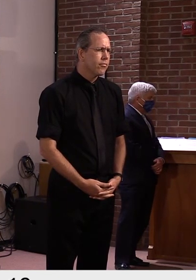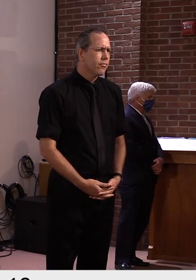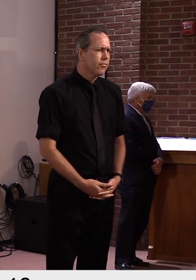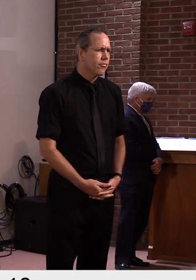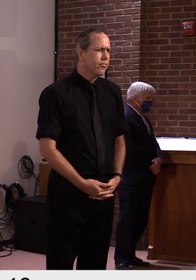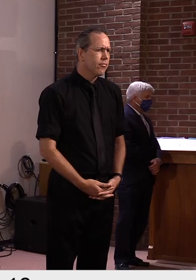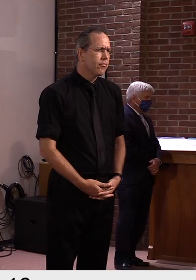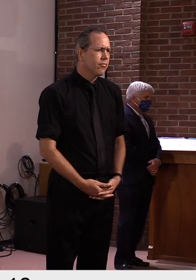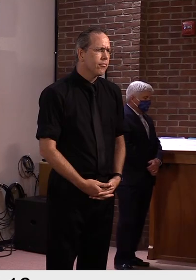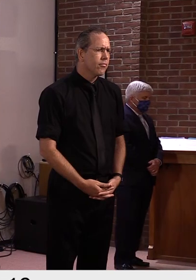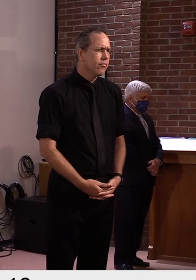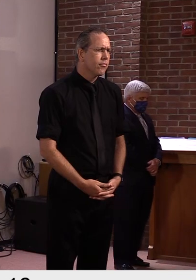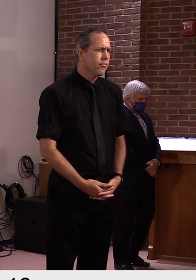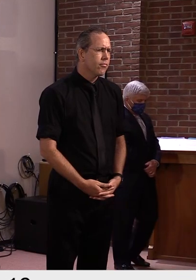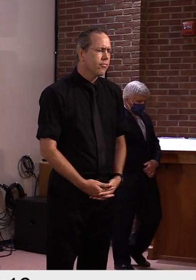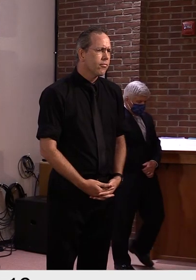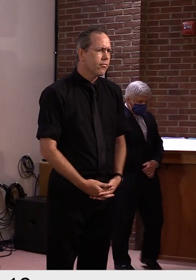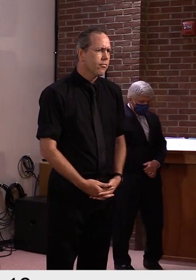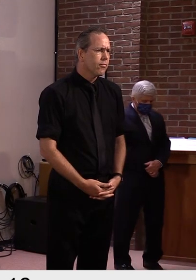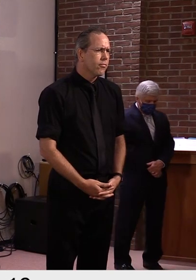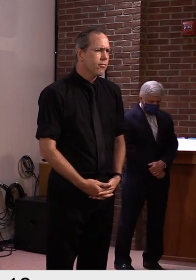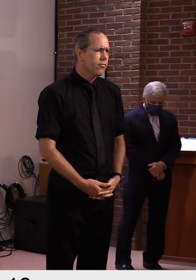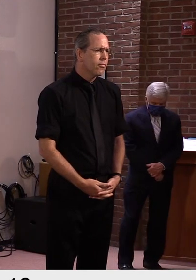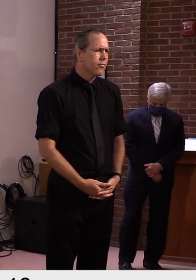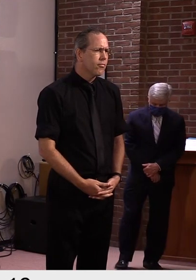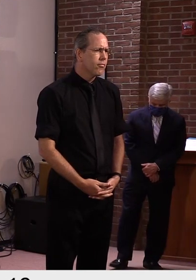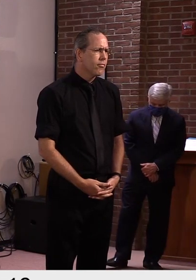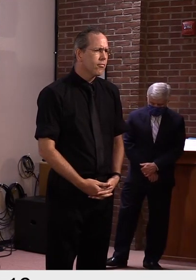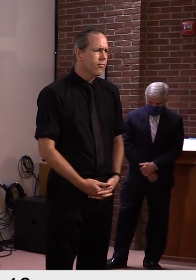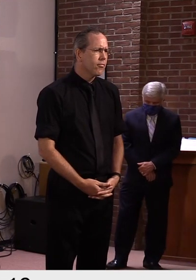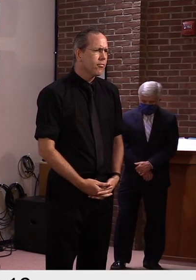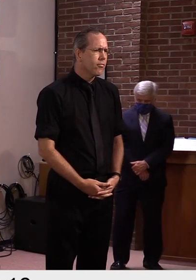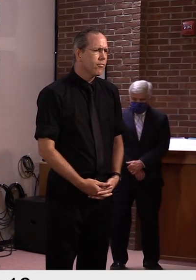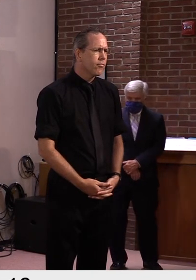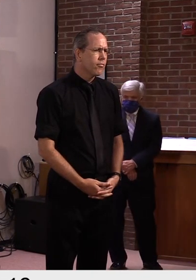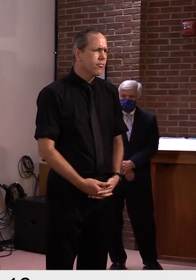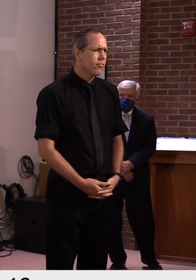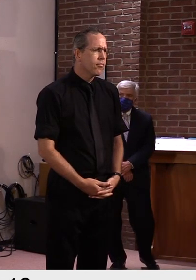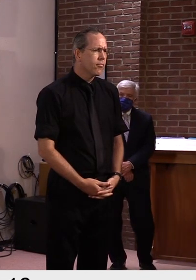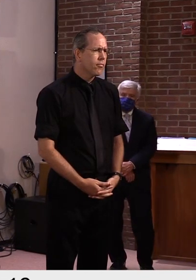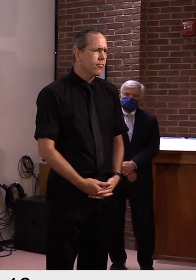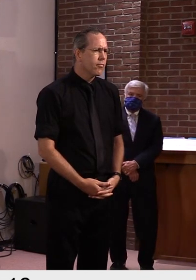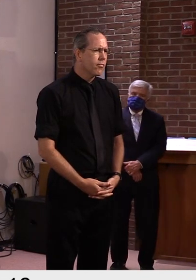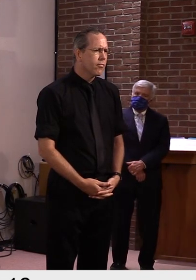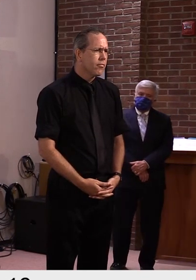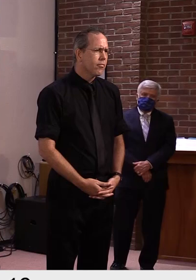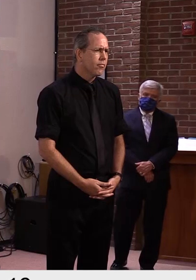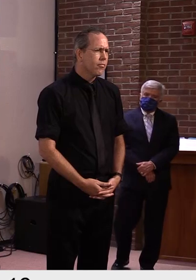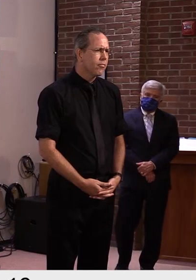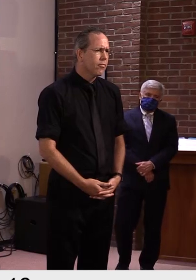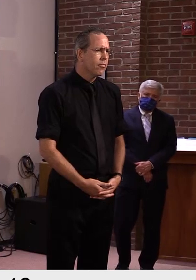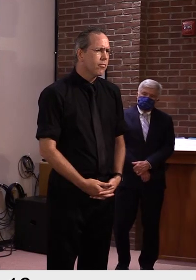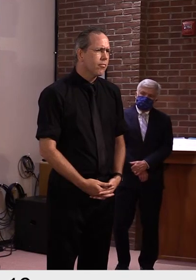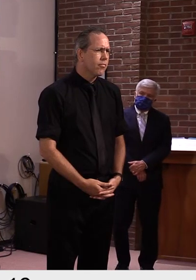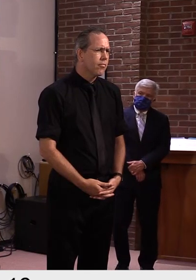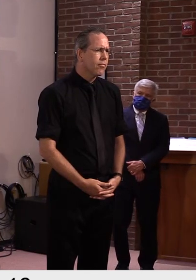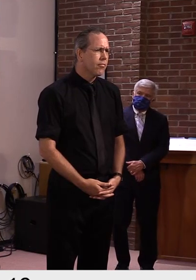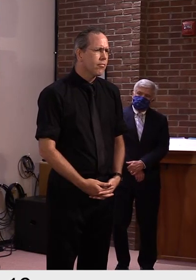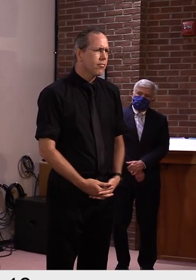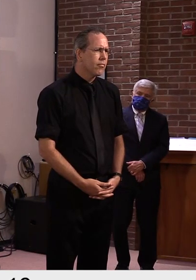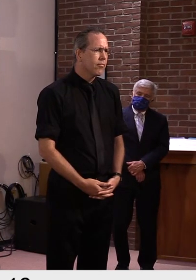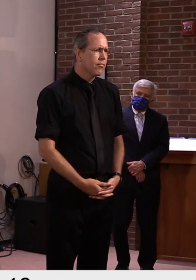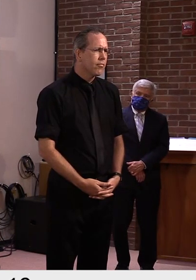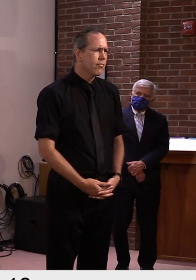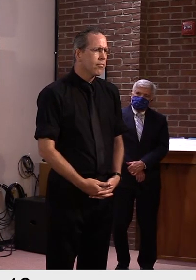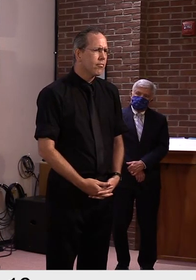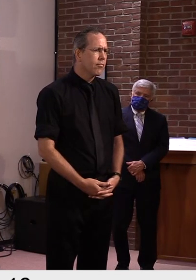municipalities disability. Don't, don't municipalities already have the ability to, to issue curfews